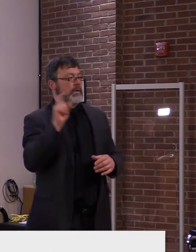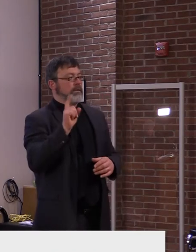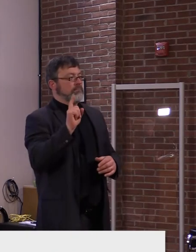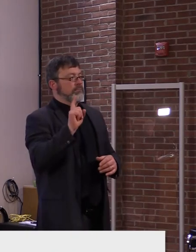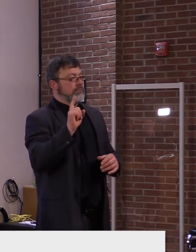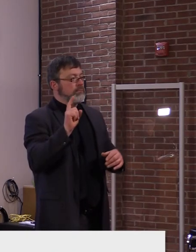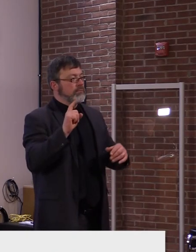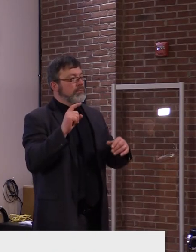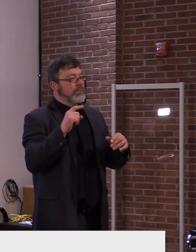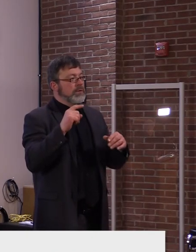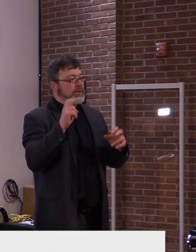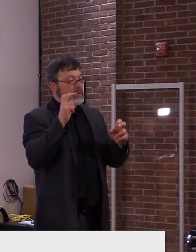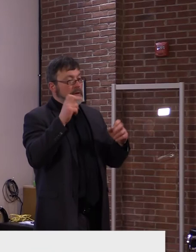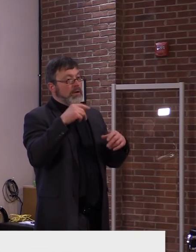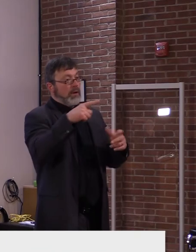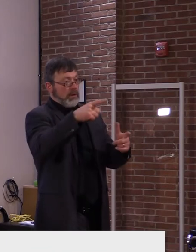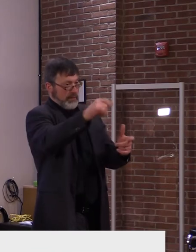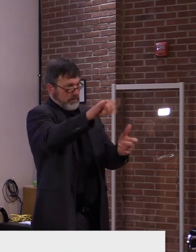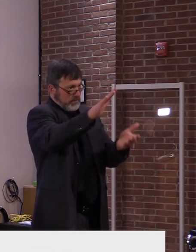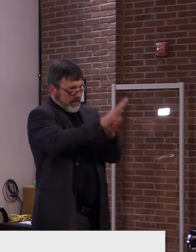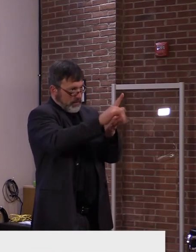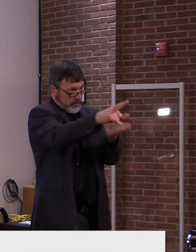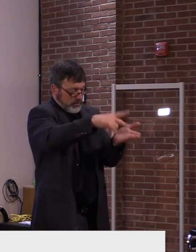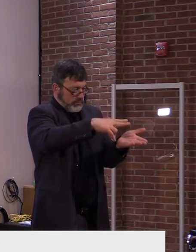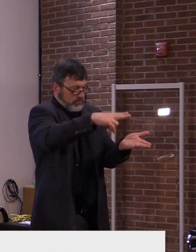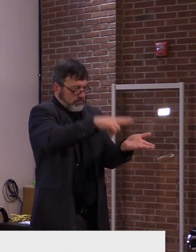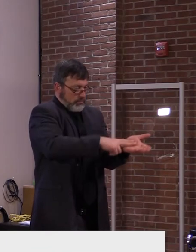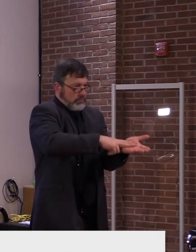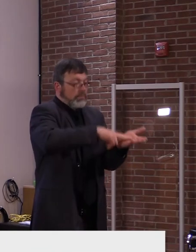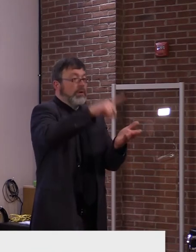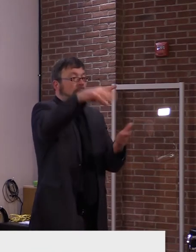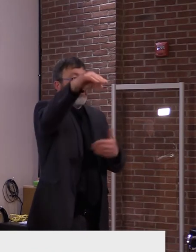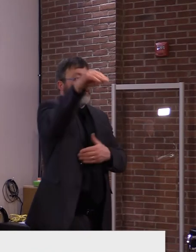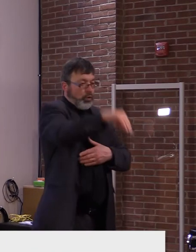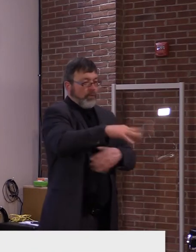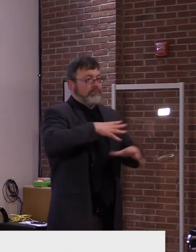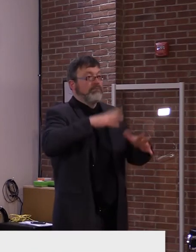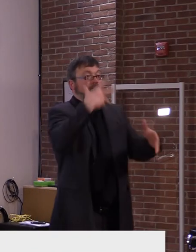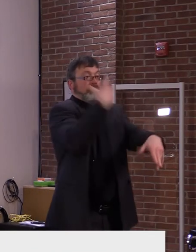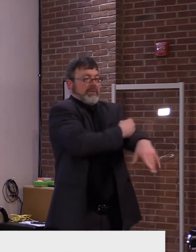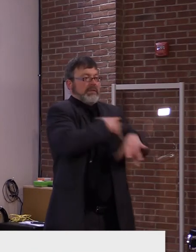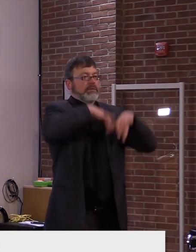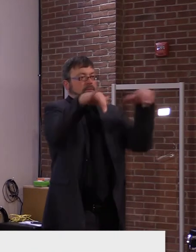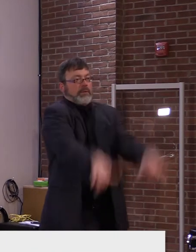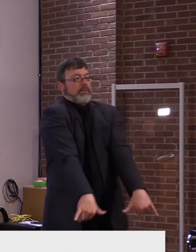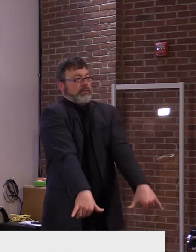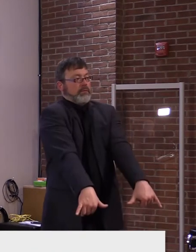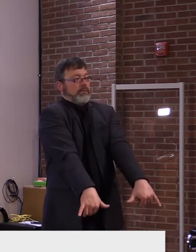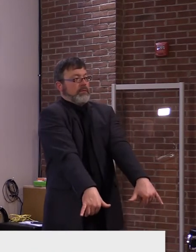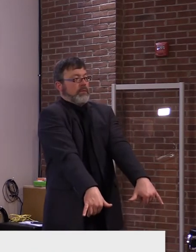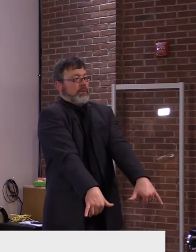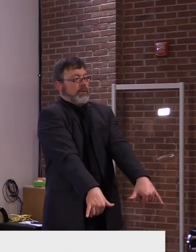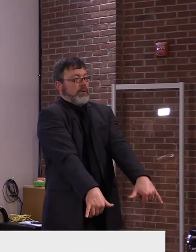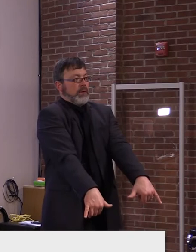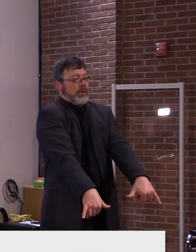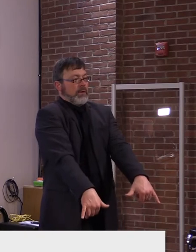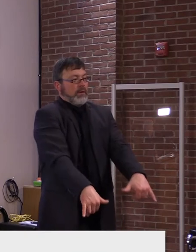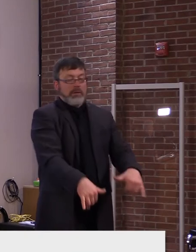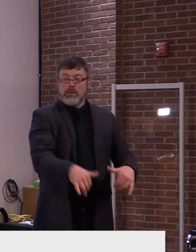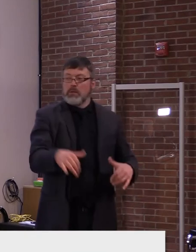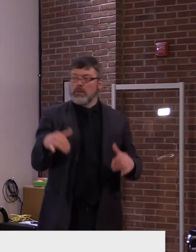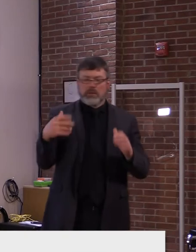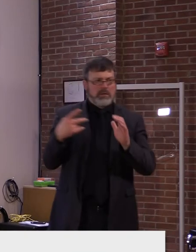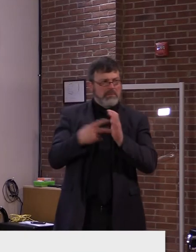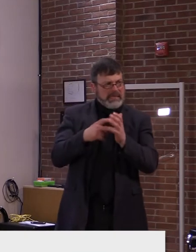I see. And there's no time requirement, um. Well, you have to be, you have to be. And my other question. Yeah, you have to be a resident.